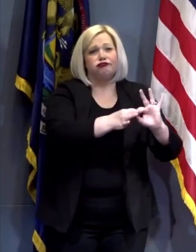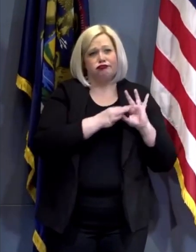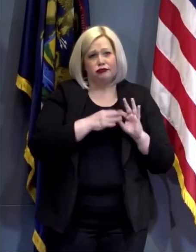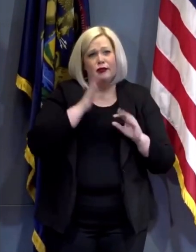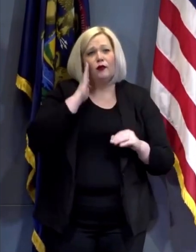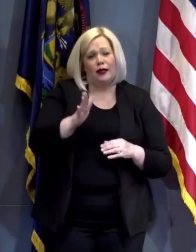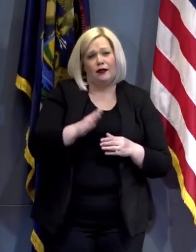of the task force